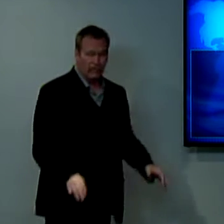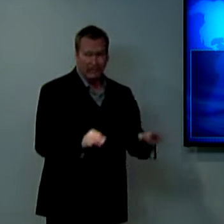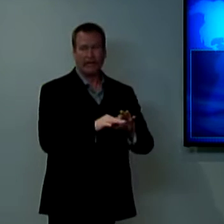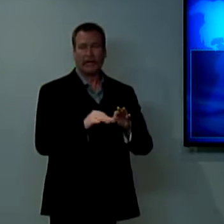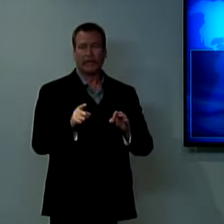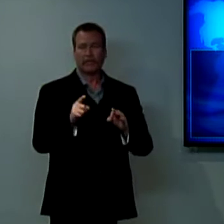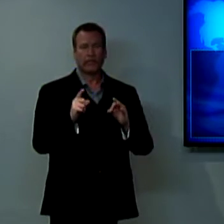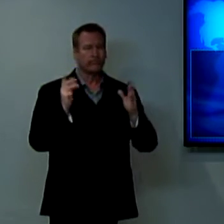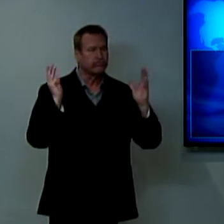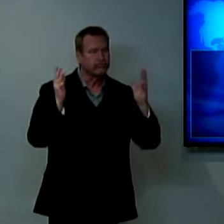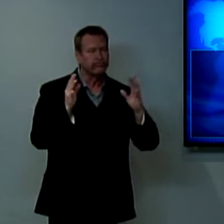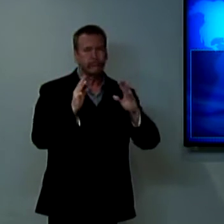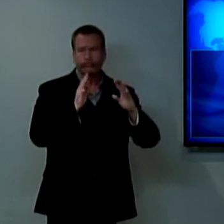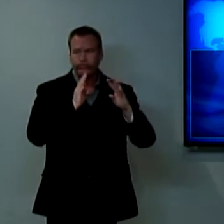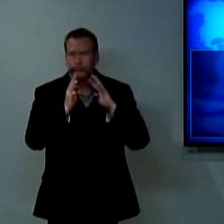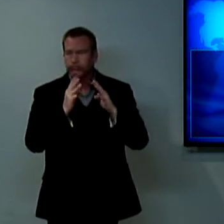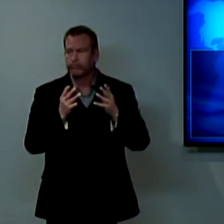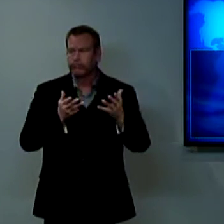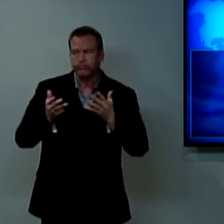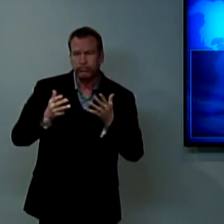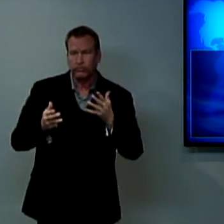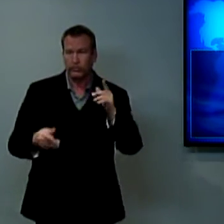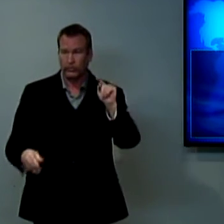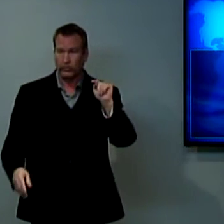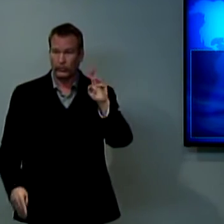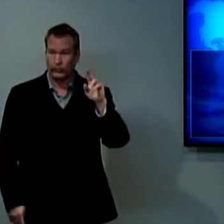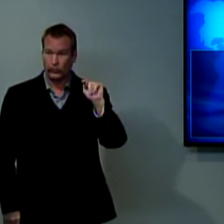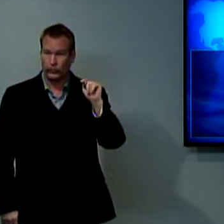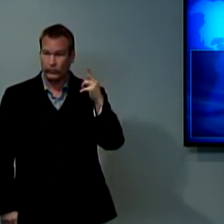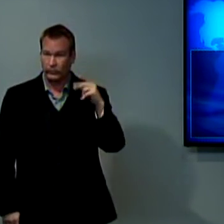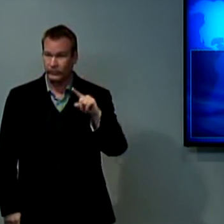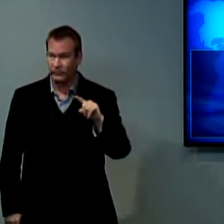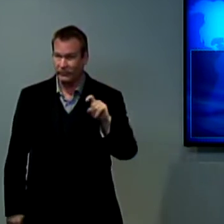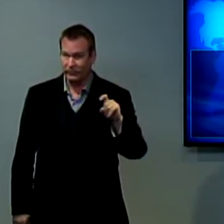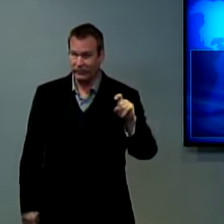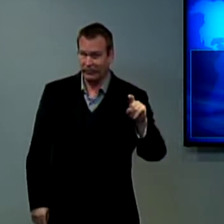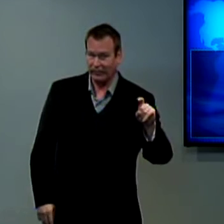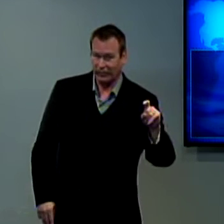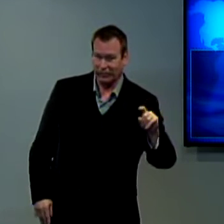The third point in living the truth is, do you speak the truth?